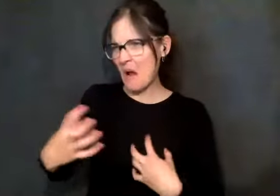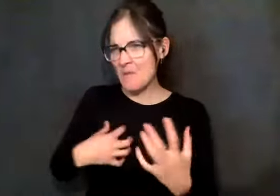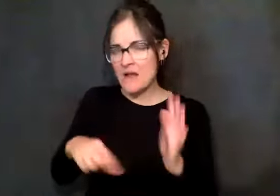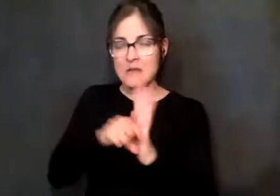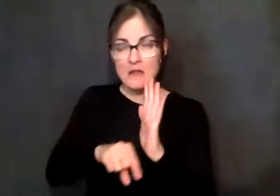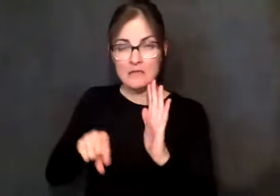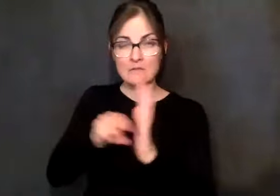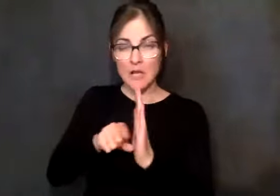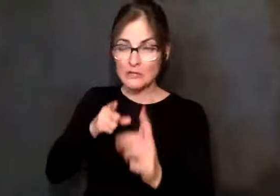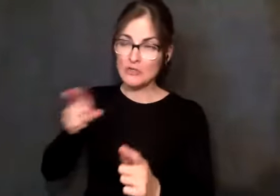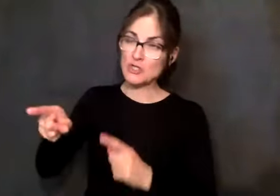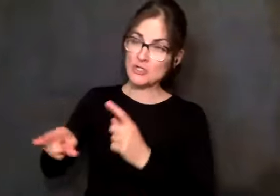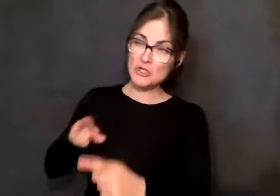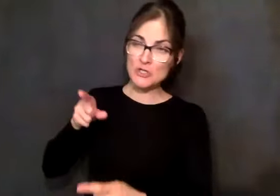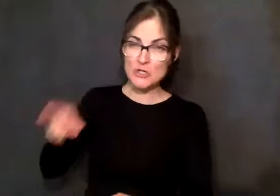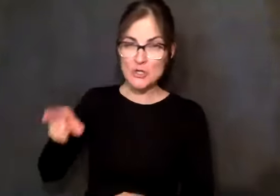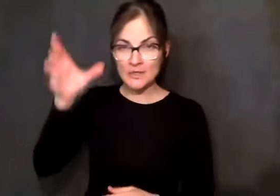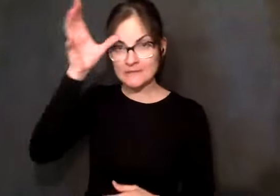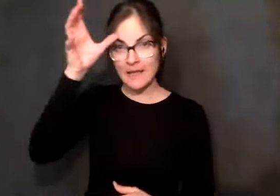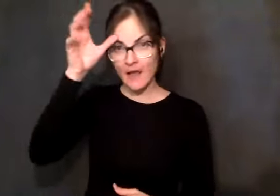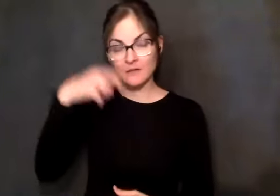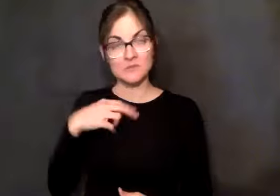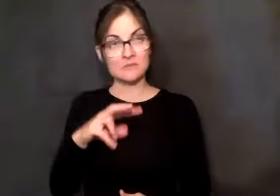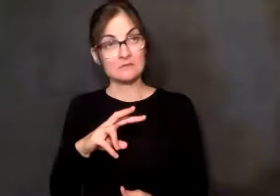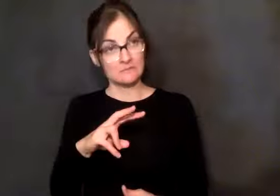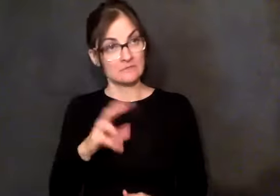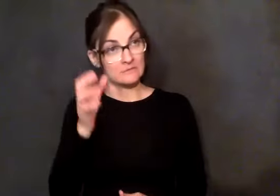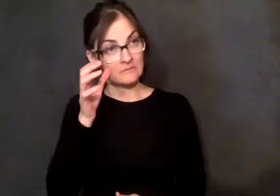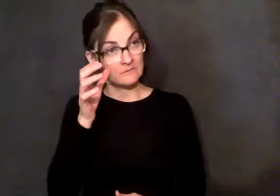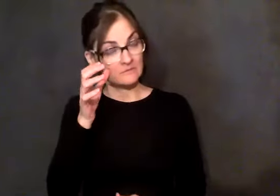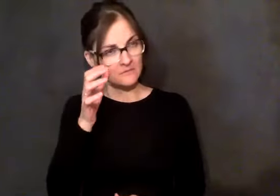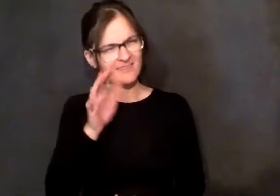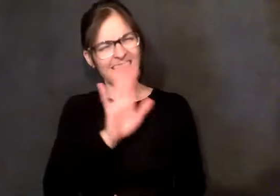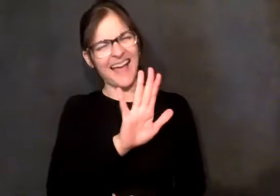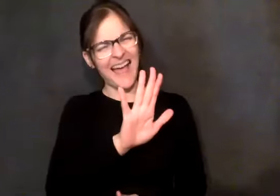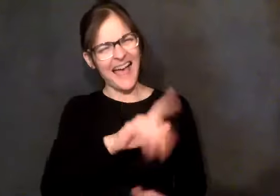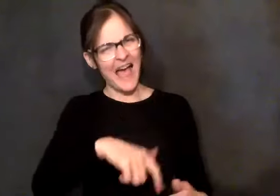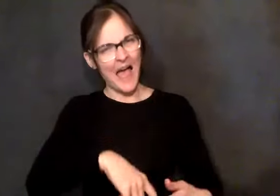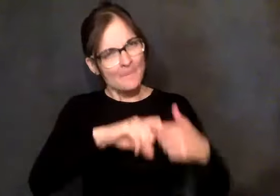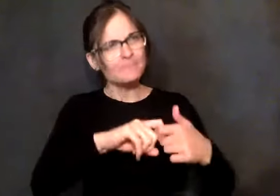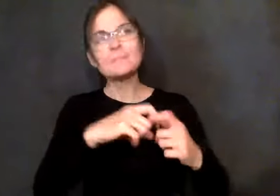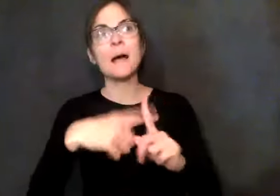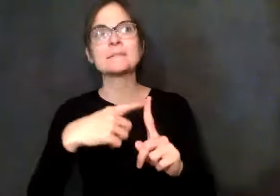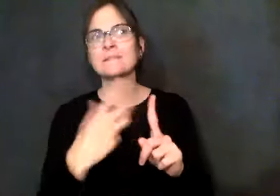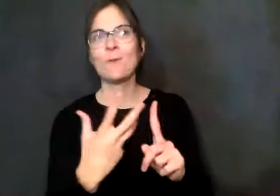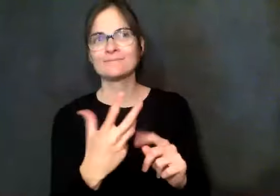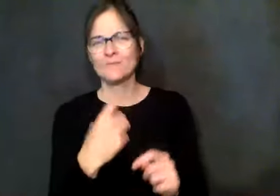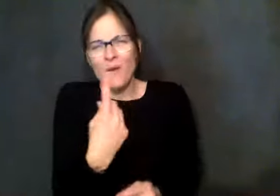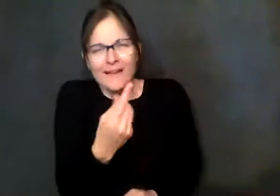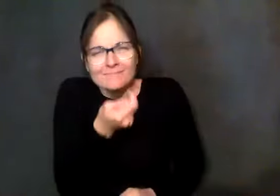here he was Mr. Know-it-all, Mr. Do-it-this, that. He was just going on and on and on. And that's when, like I said, I told him, said,